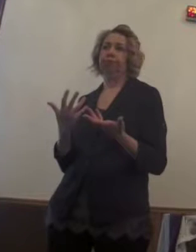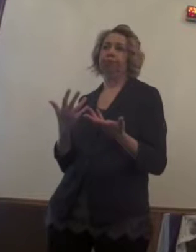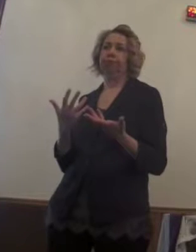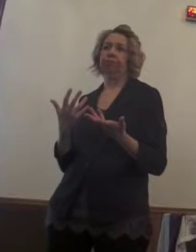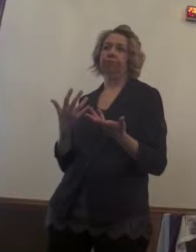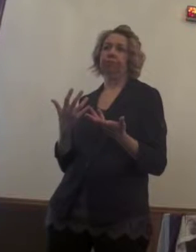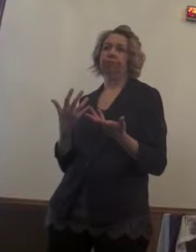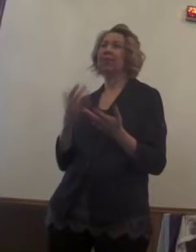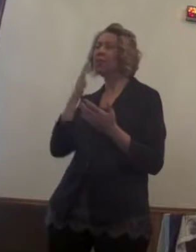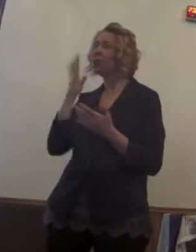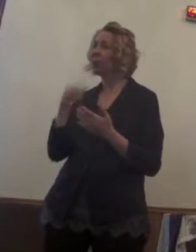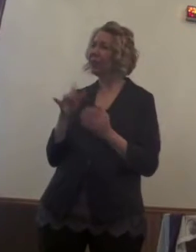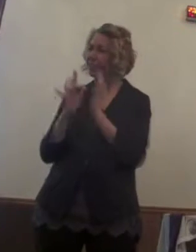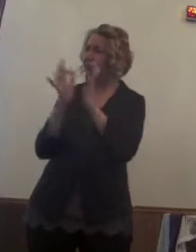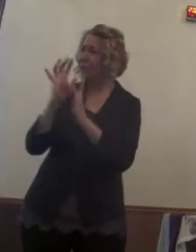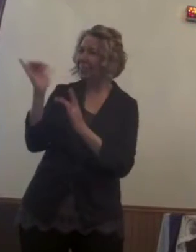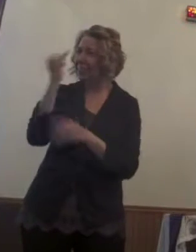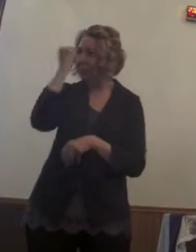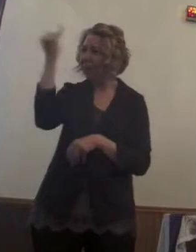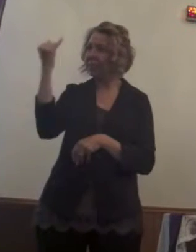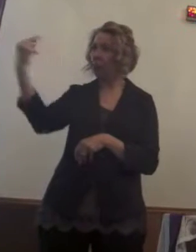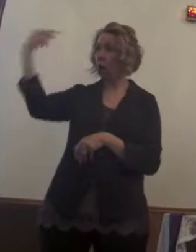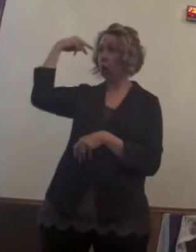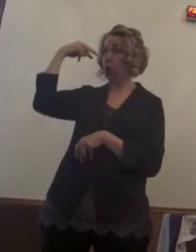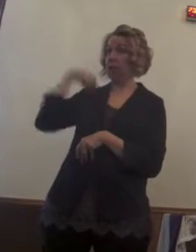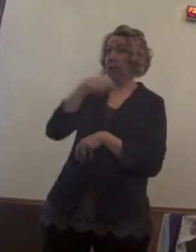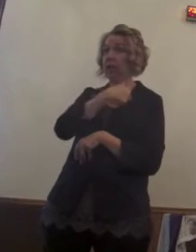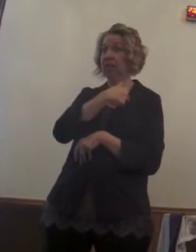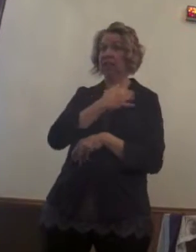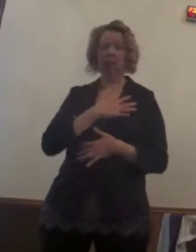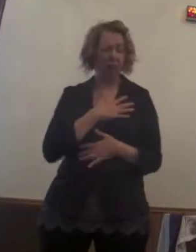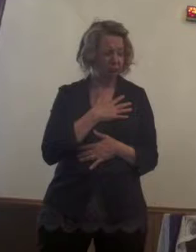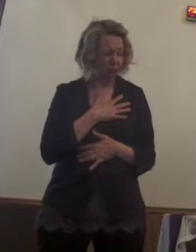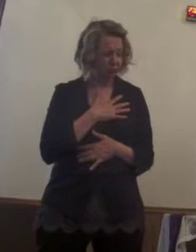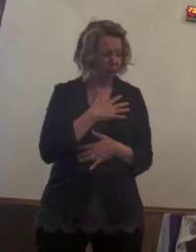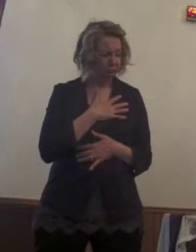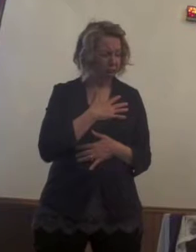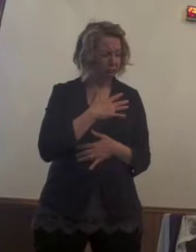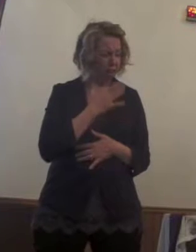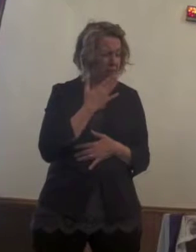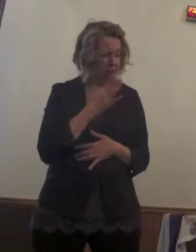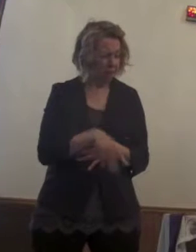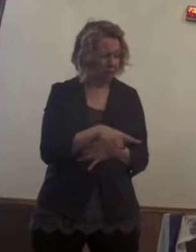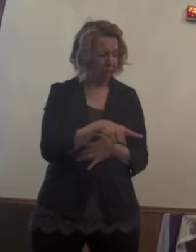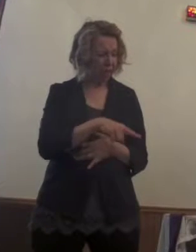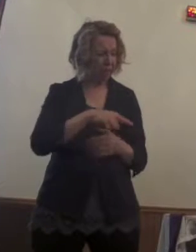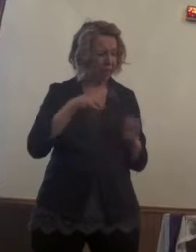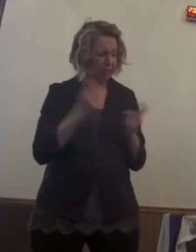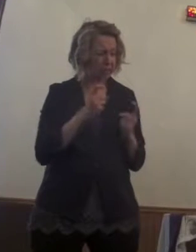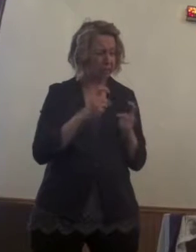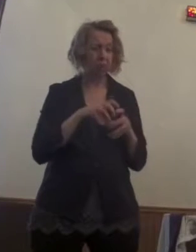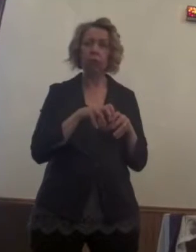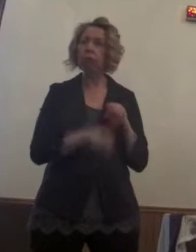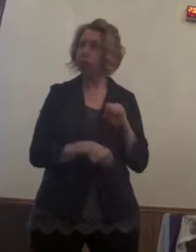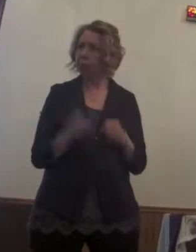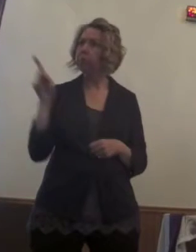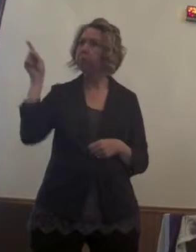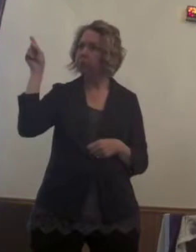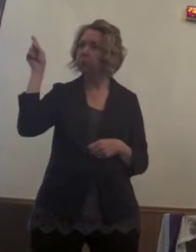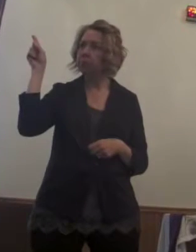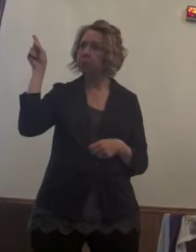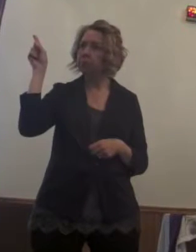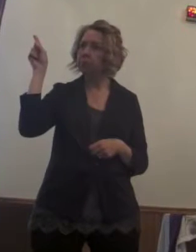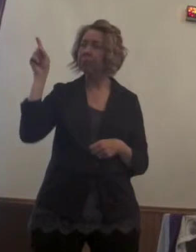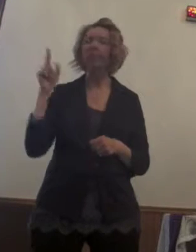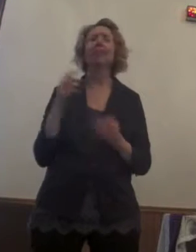every day within our lives. So the point is, however, that while it may not be understood, you cannot, by any old reason or